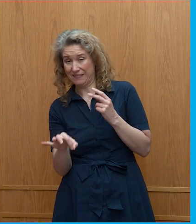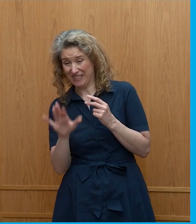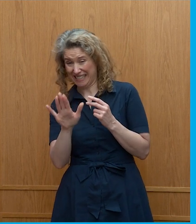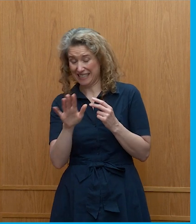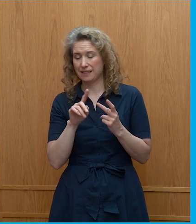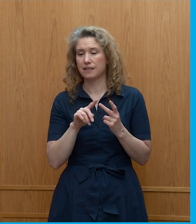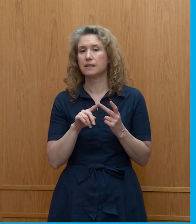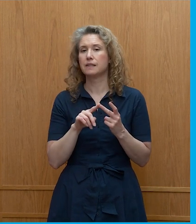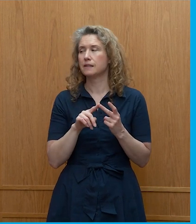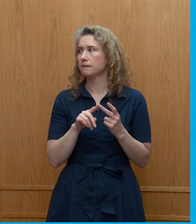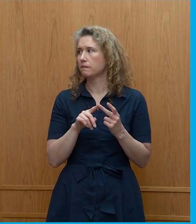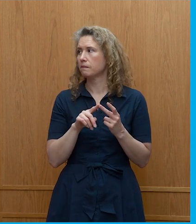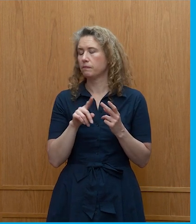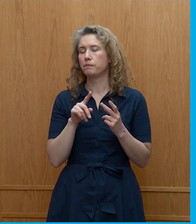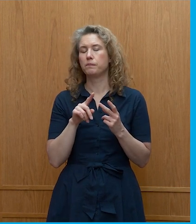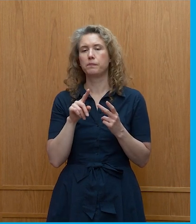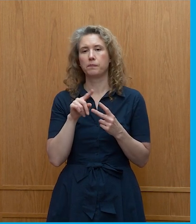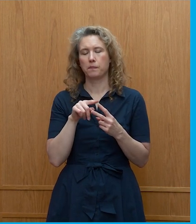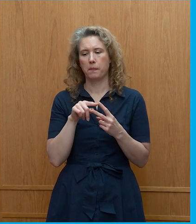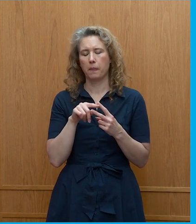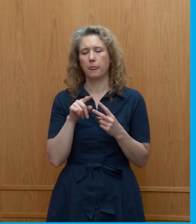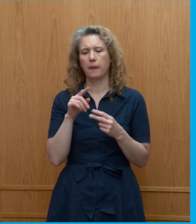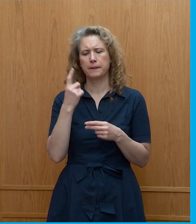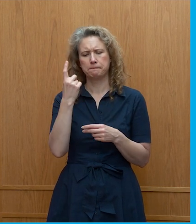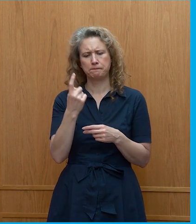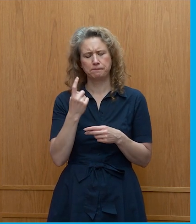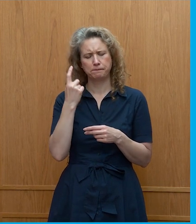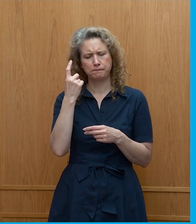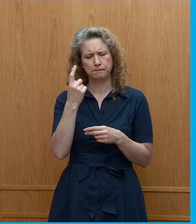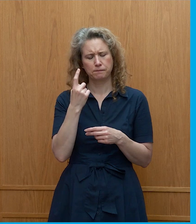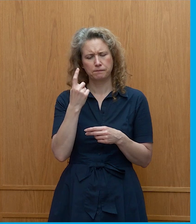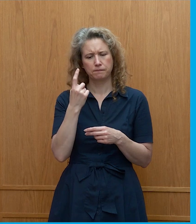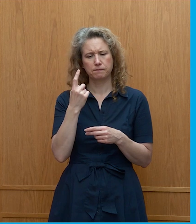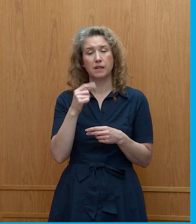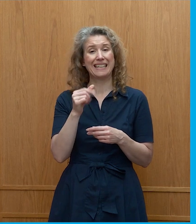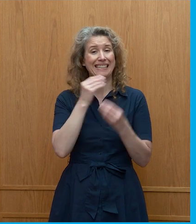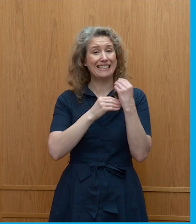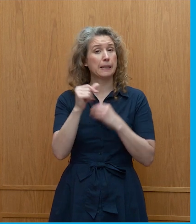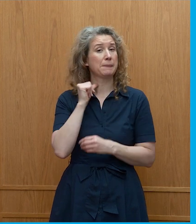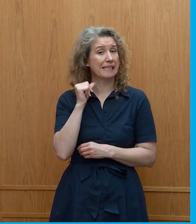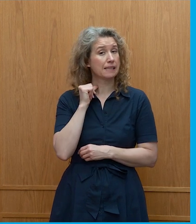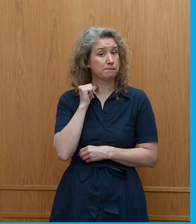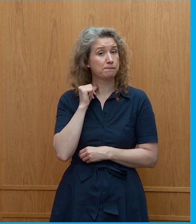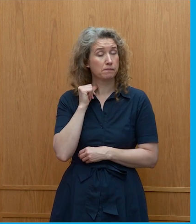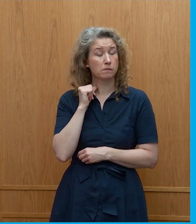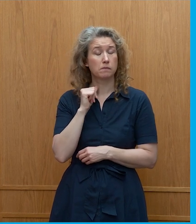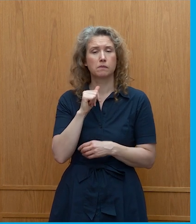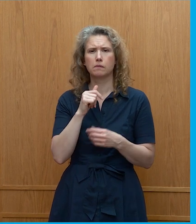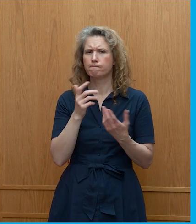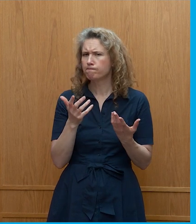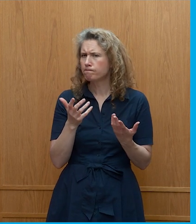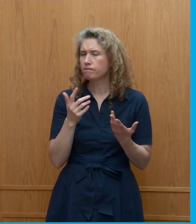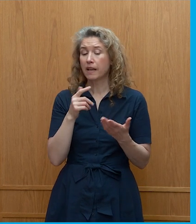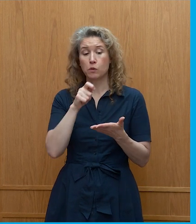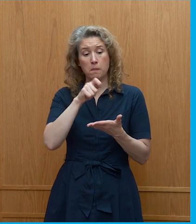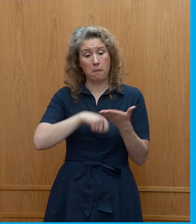professor to rose um I was wondering about meat consumption whether if you're sourcing